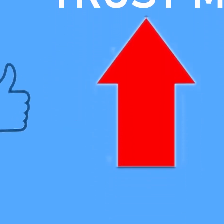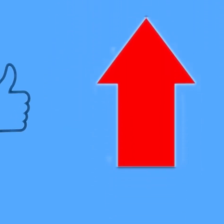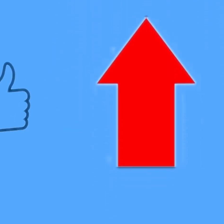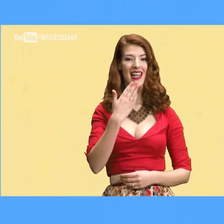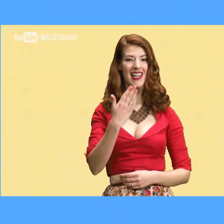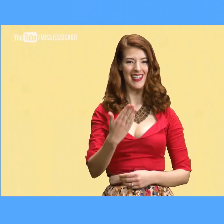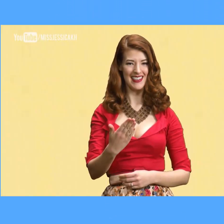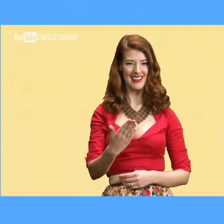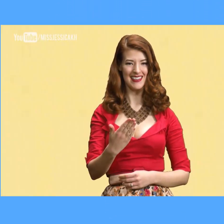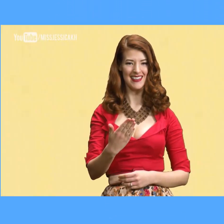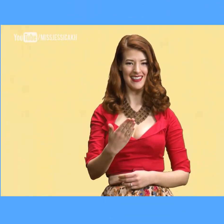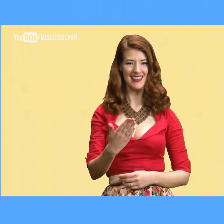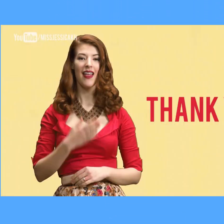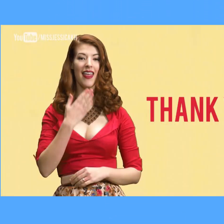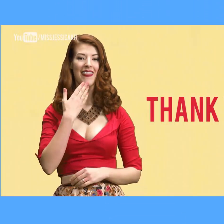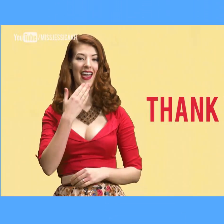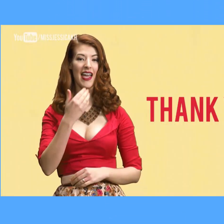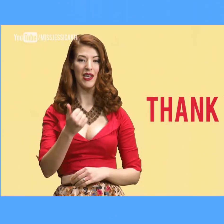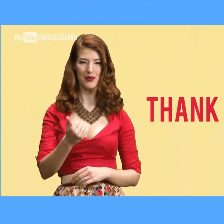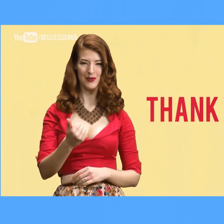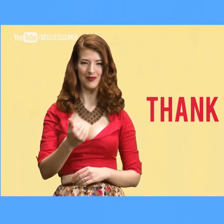as you'll have more engagement and you'll be helping a community who actually rely on them.